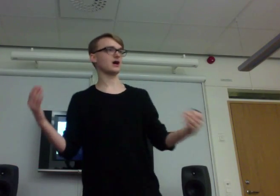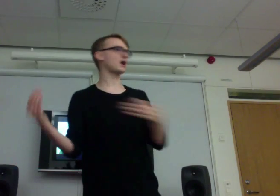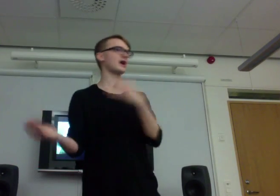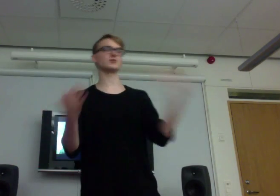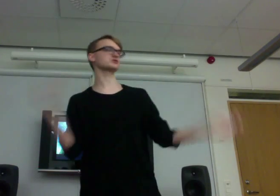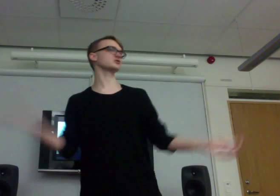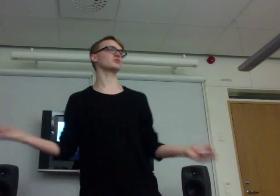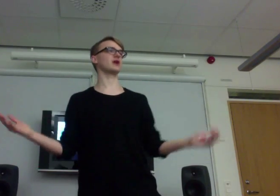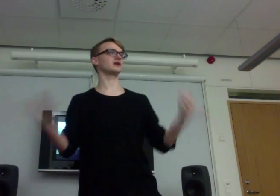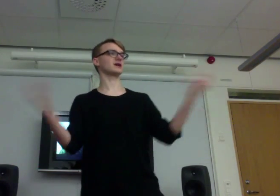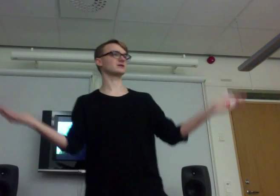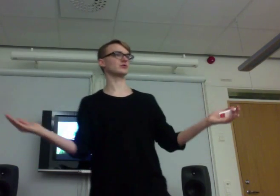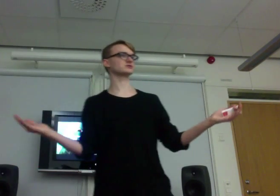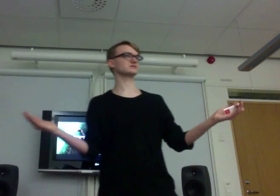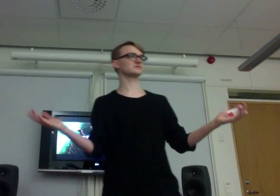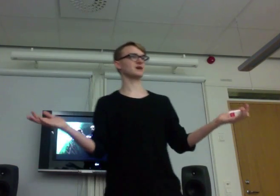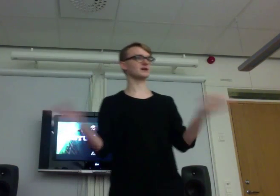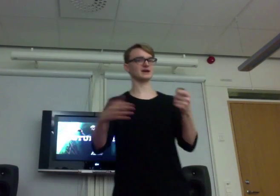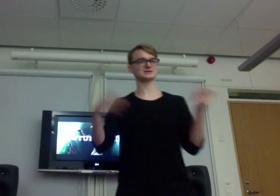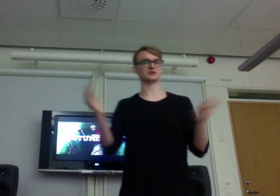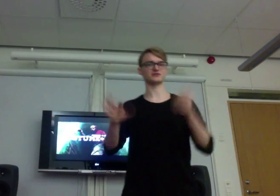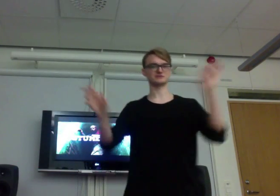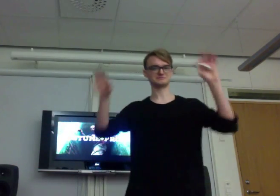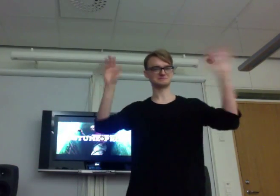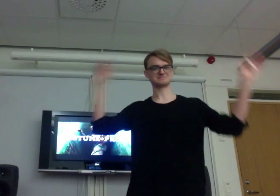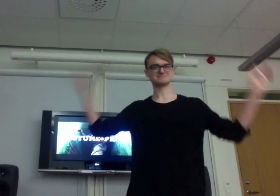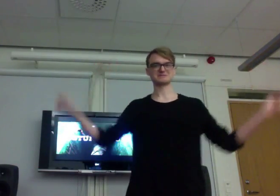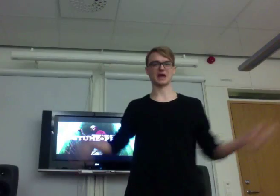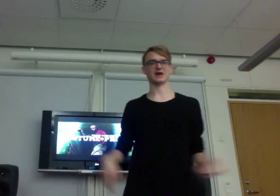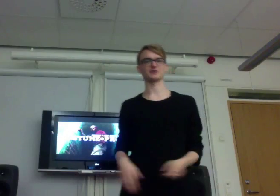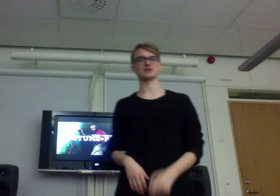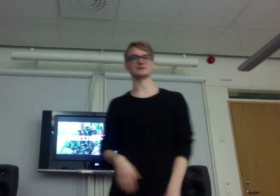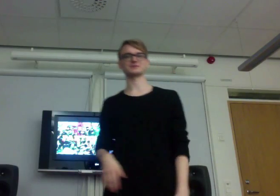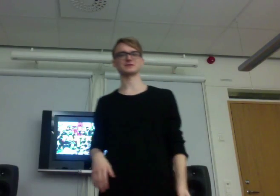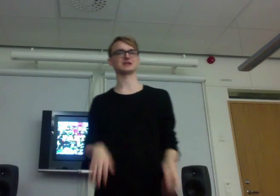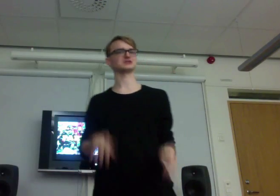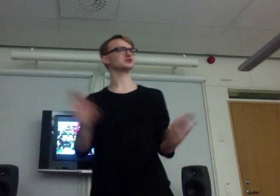I'm not sure what I like the most. I like, sort of, everything. That is good.